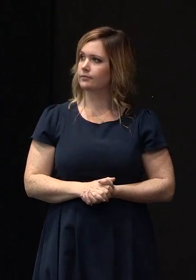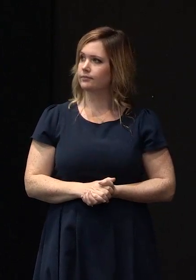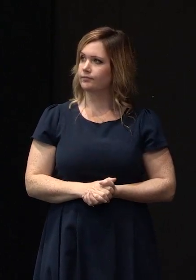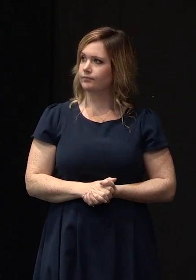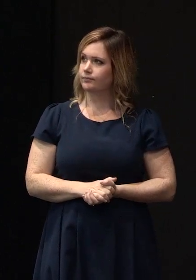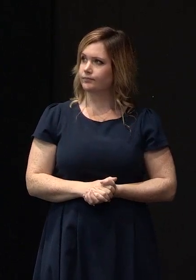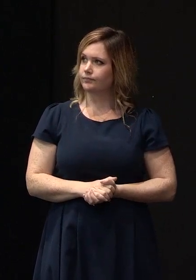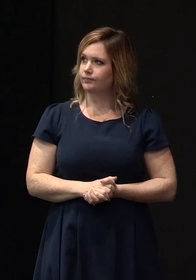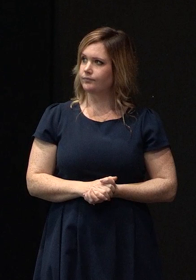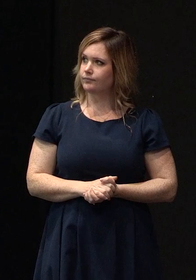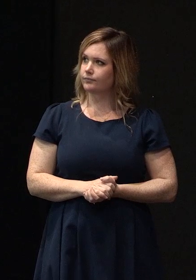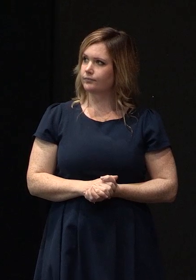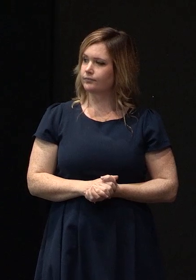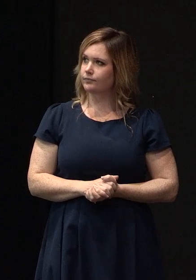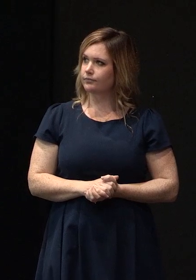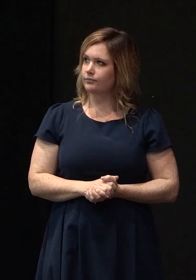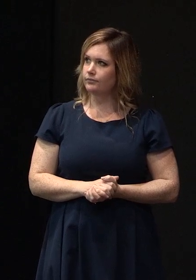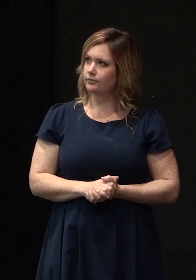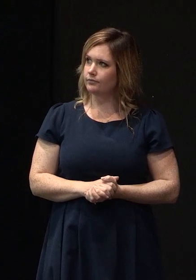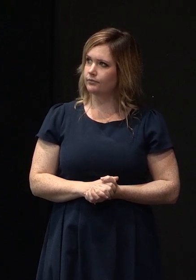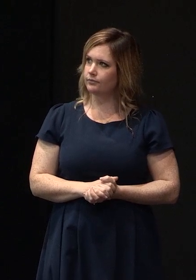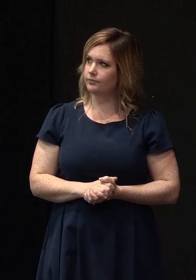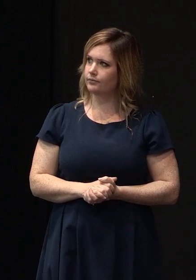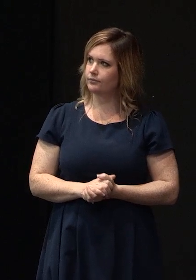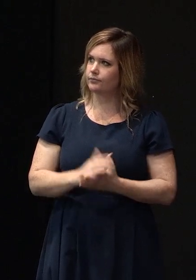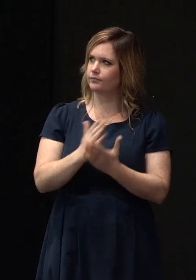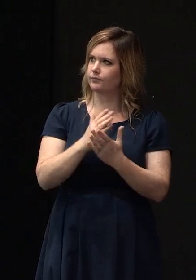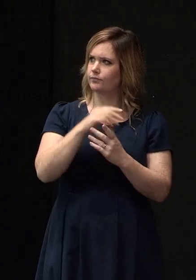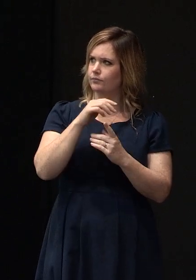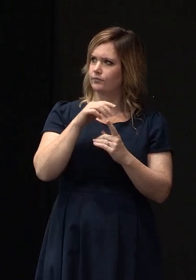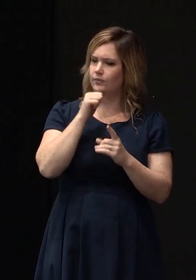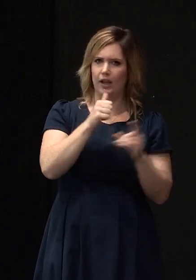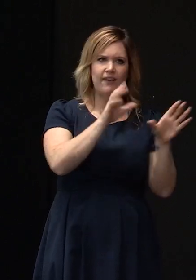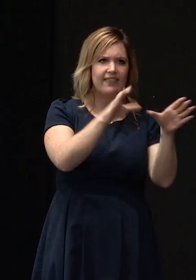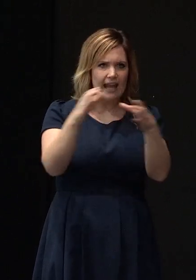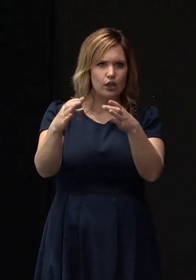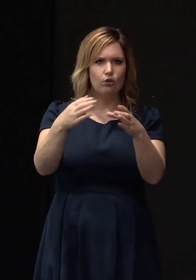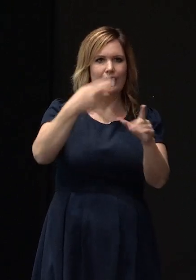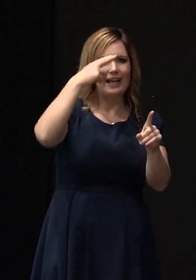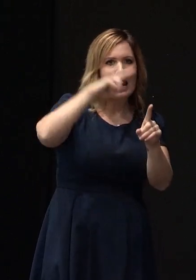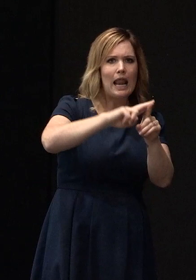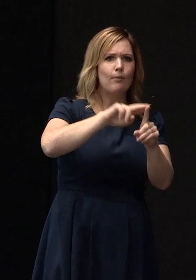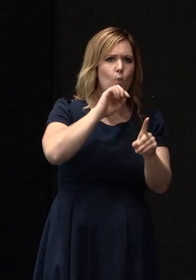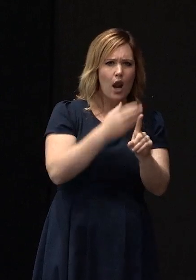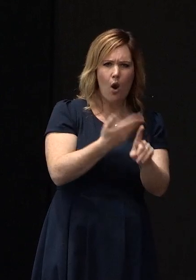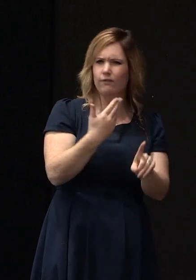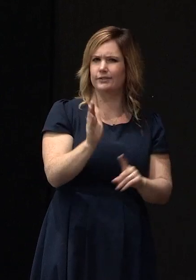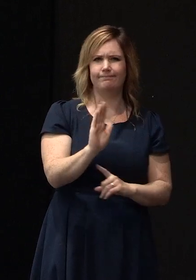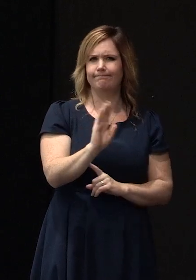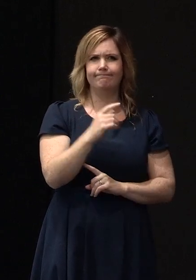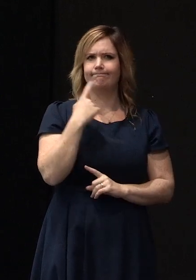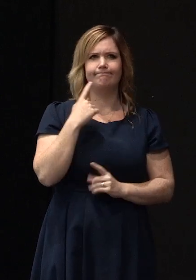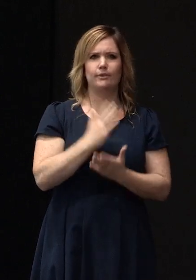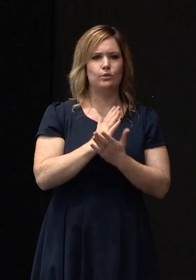I'm not sure if the categorisation of TC1 TC2 or TC3 will be ever lifted it's just it came